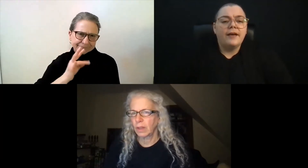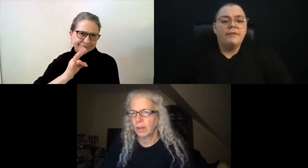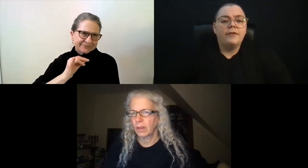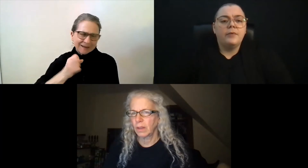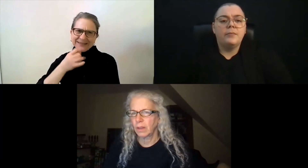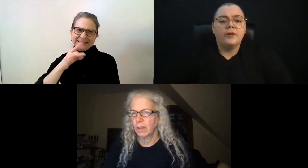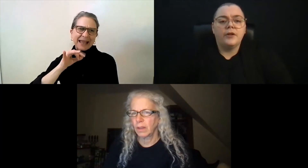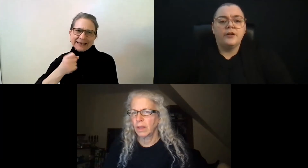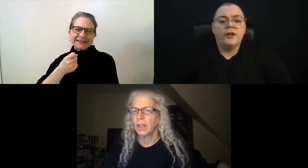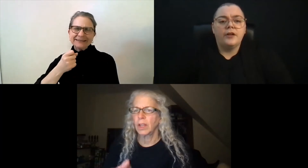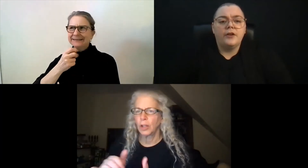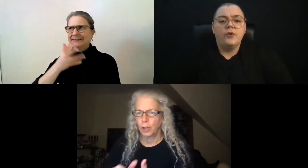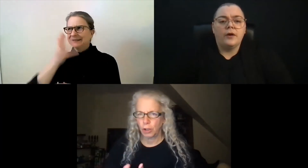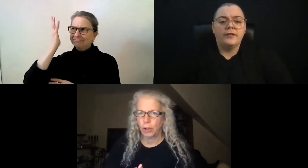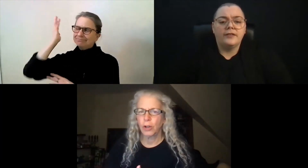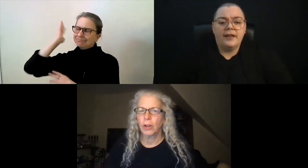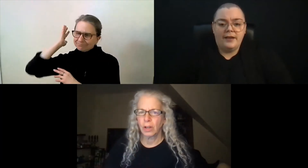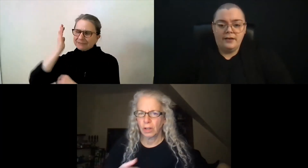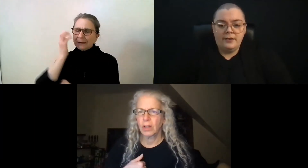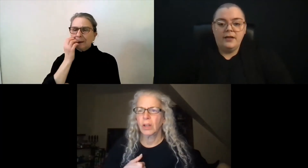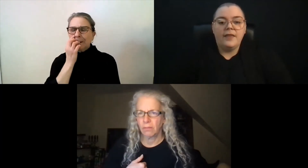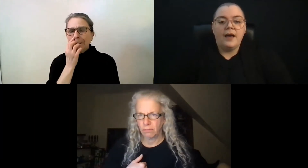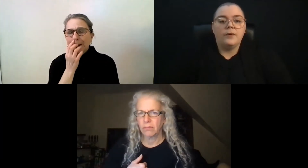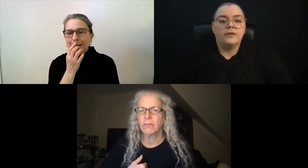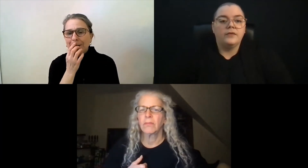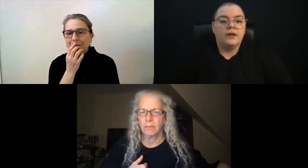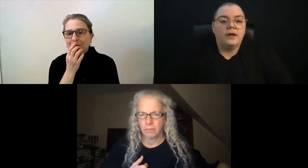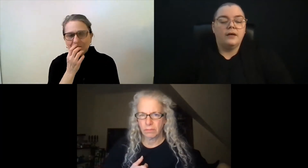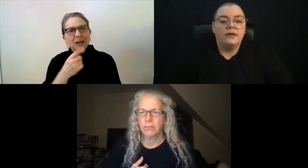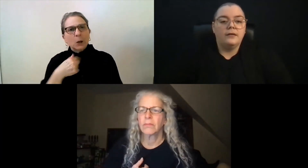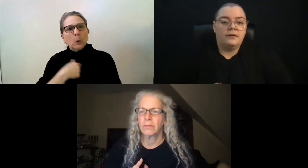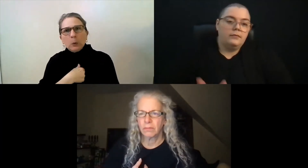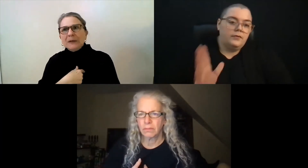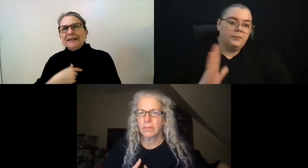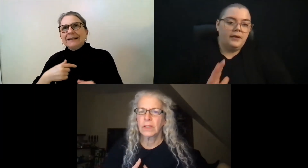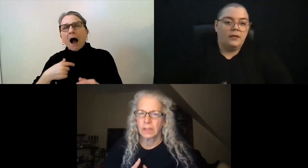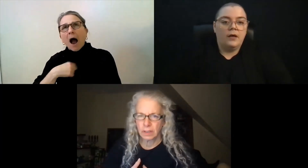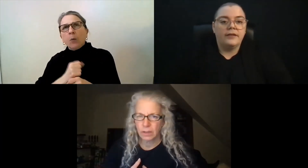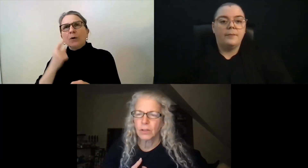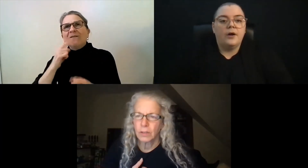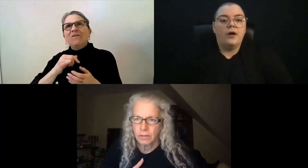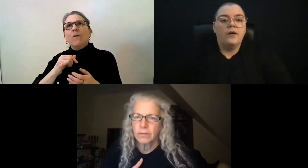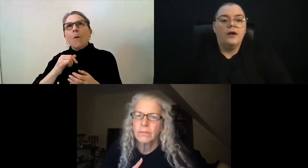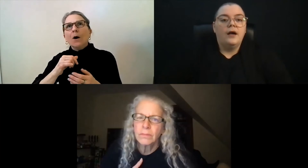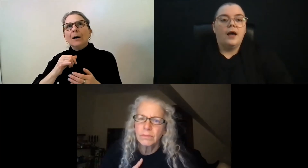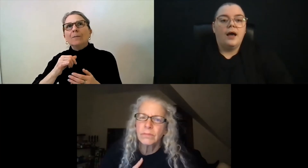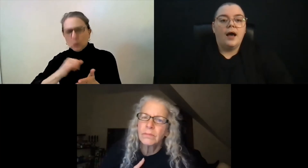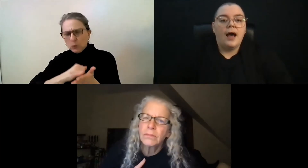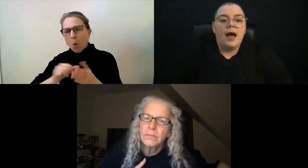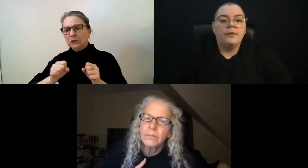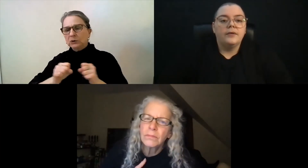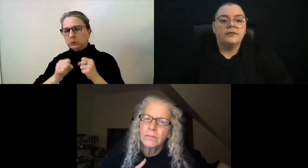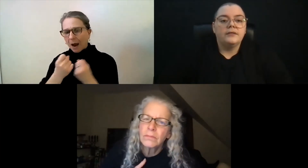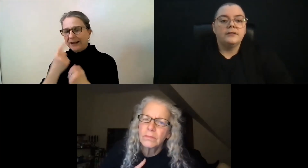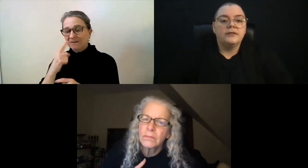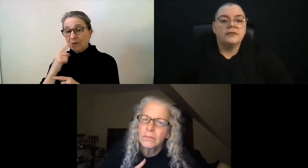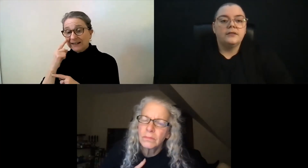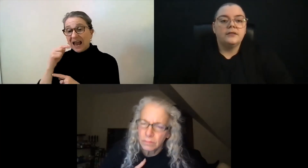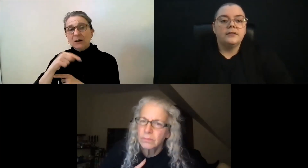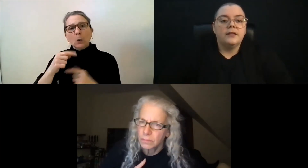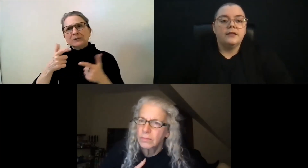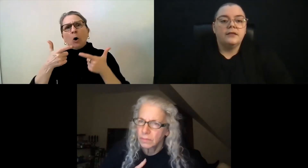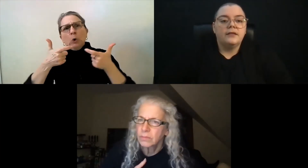for Deaf people in New York State, that was speaking a long time ago, I was